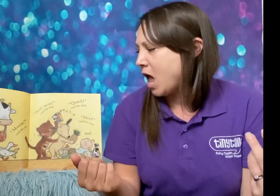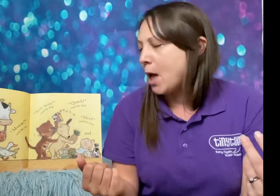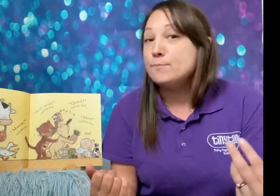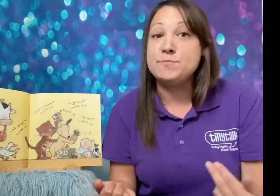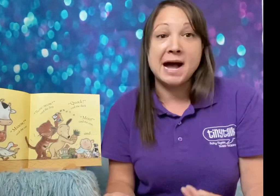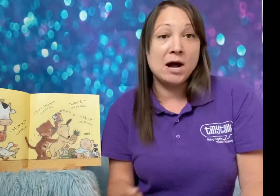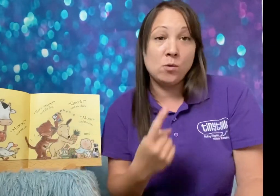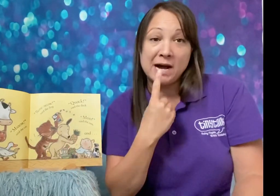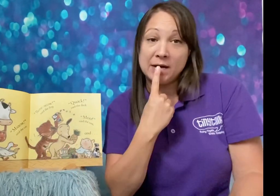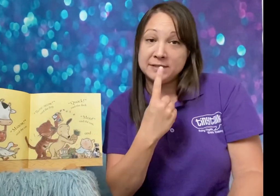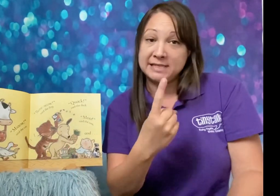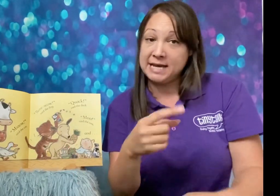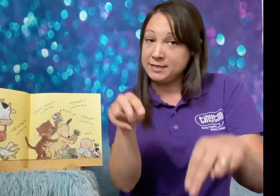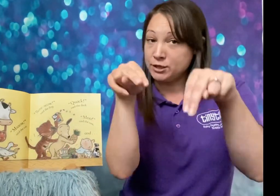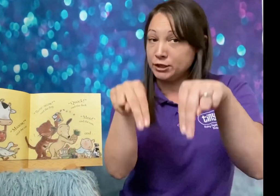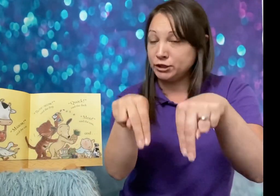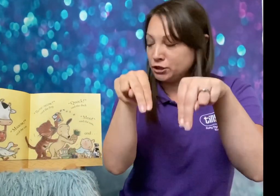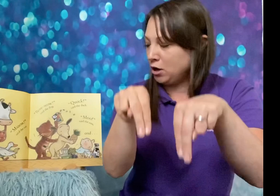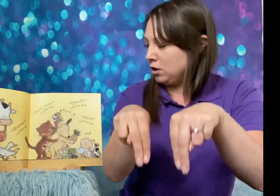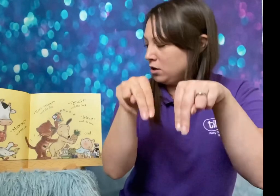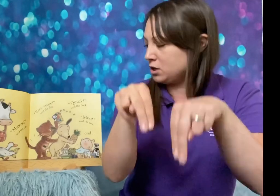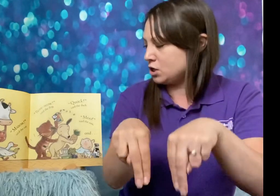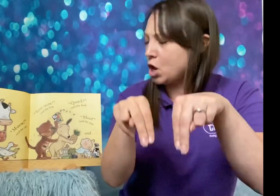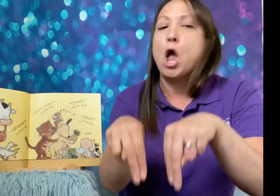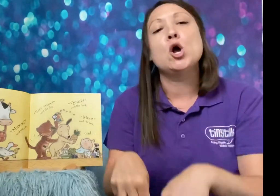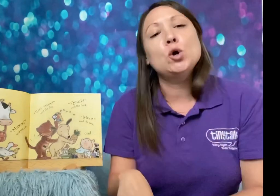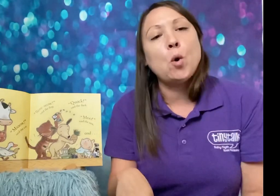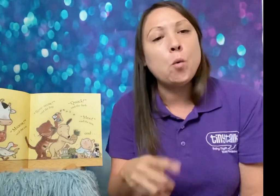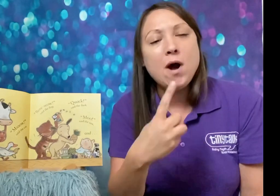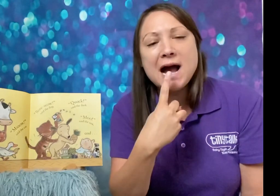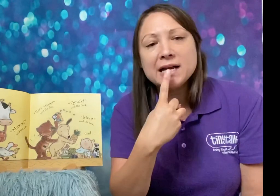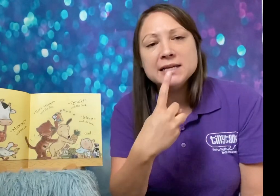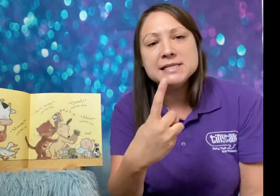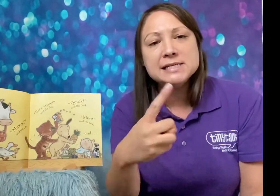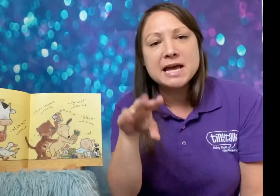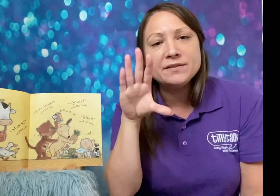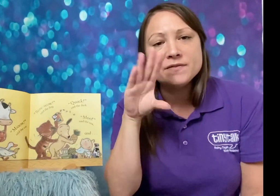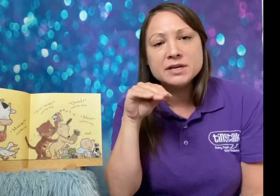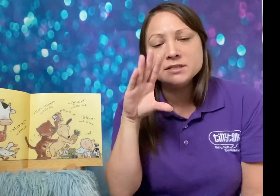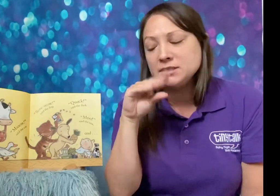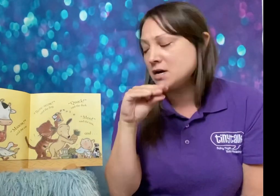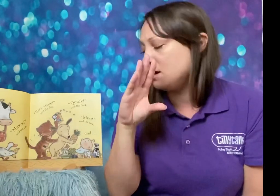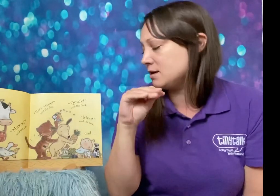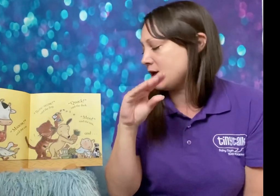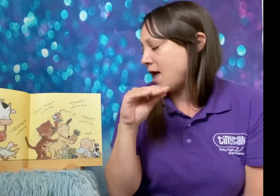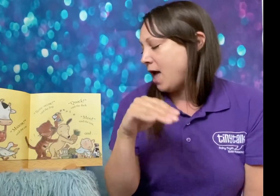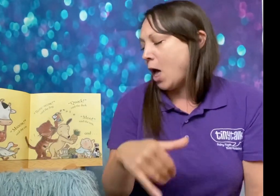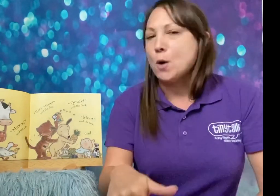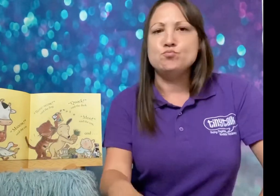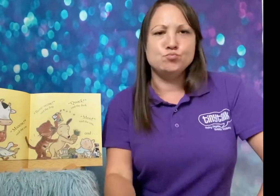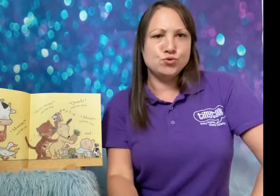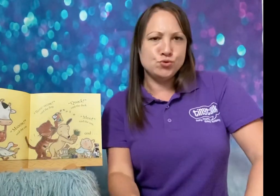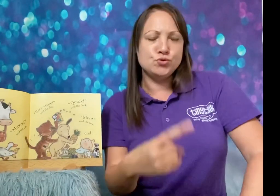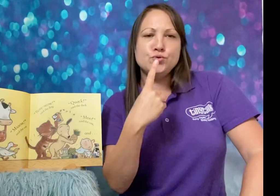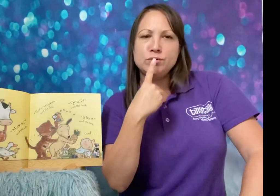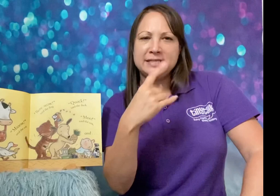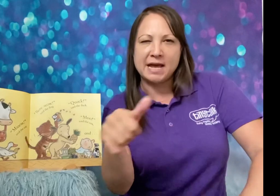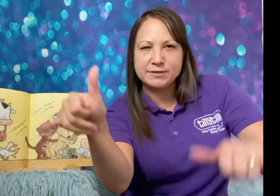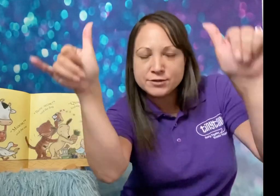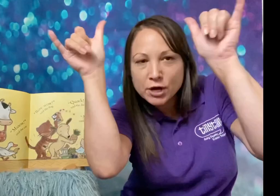Bow wow, said the dog. Quack, said the duck. Moo, said the